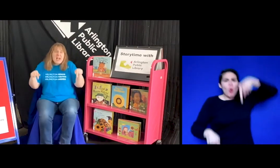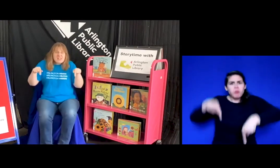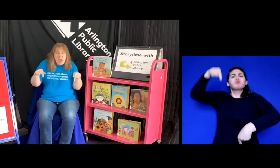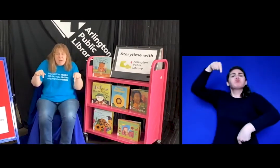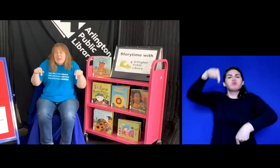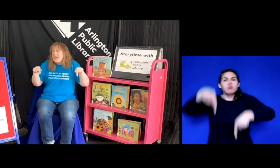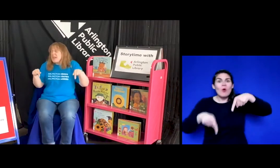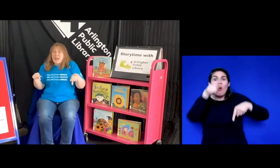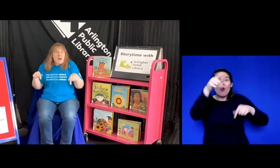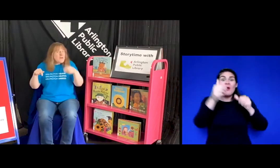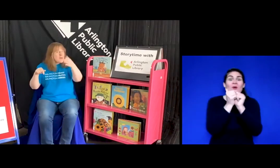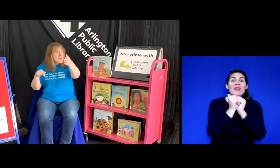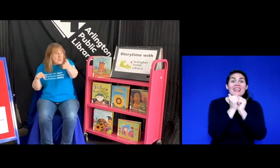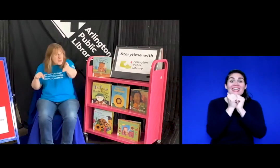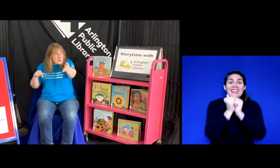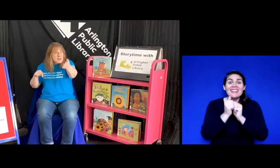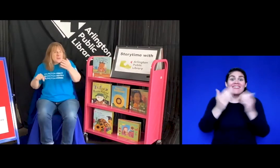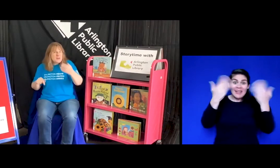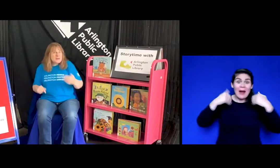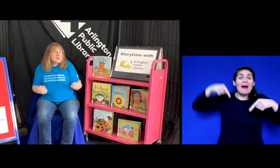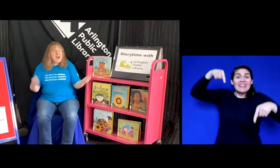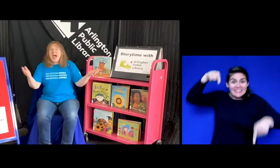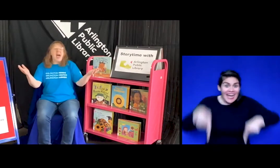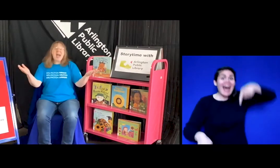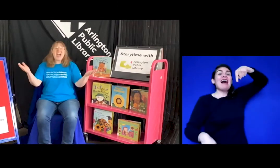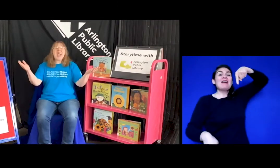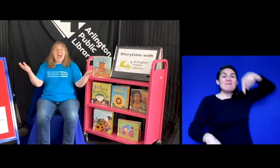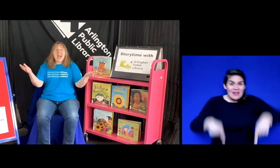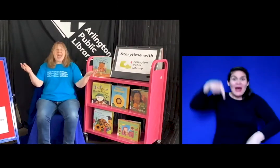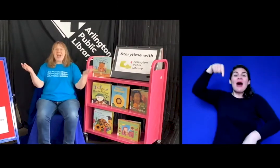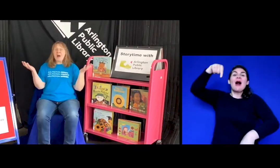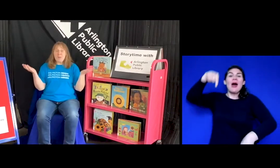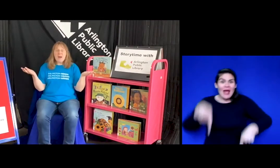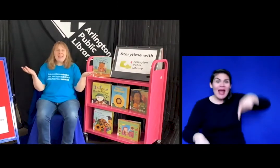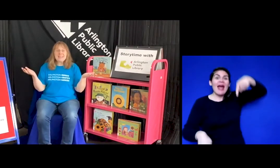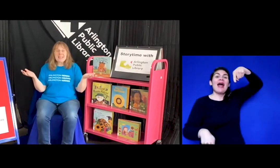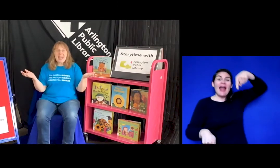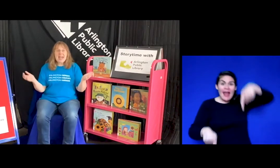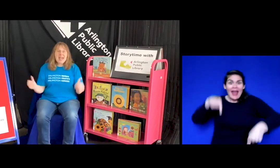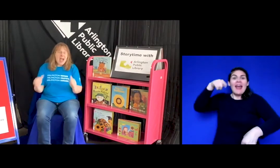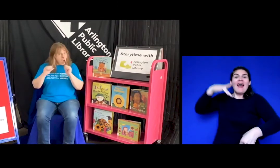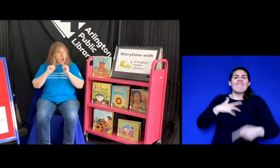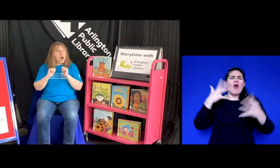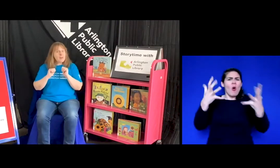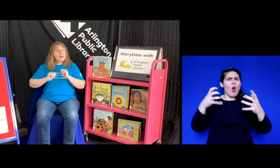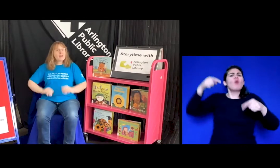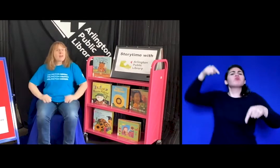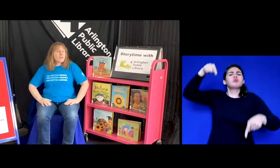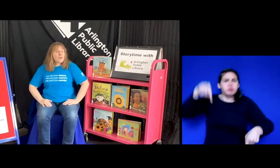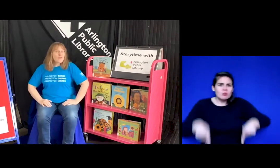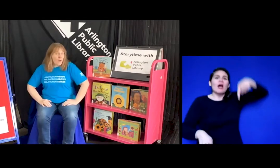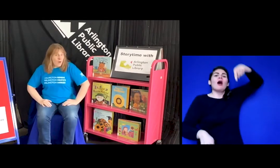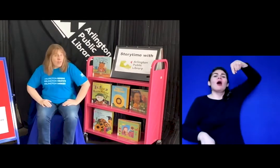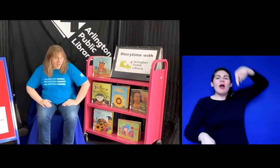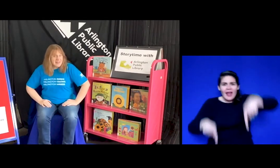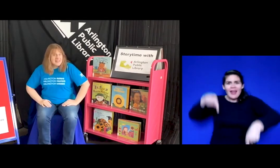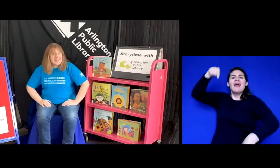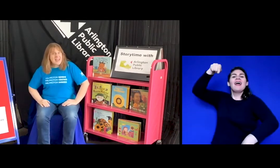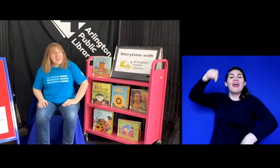stomping along with you. Hey, hey, what do you say? I'm in the mood for that today.